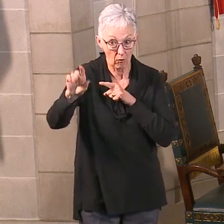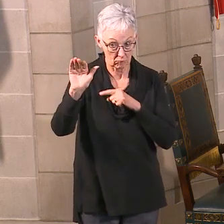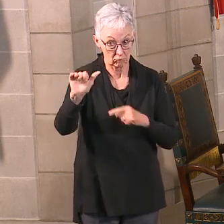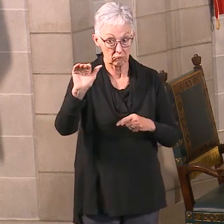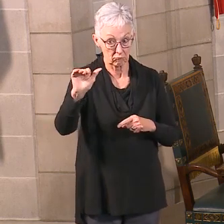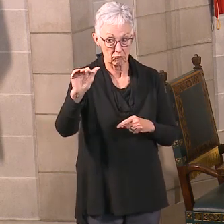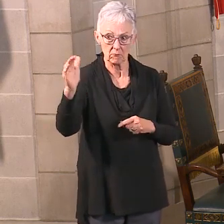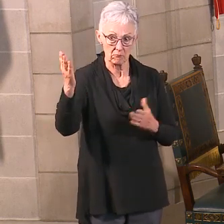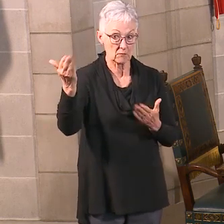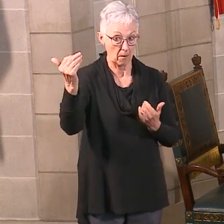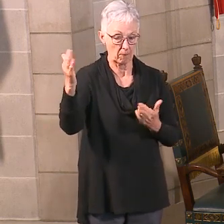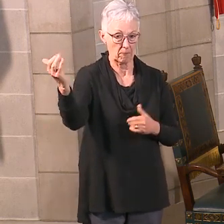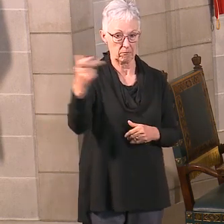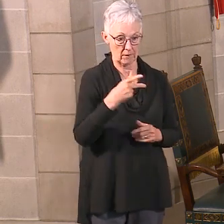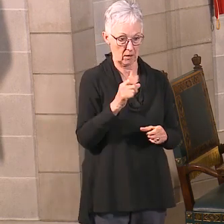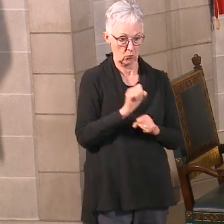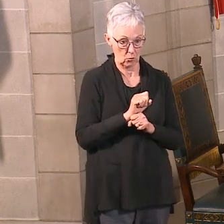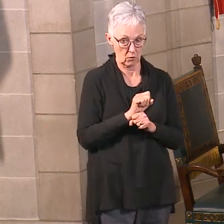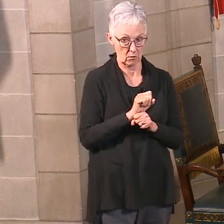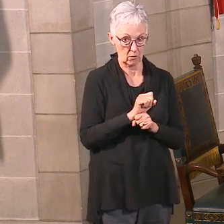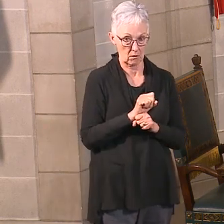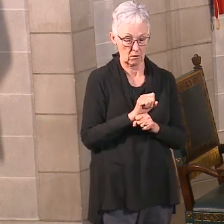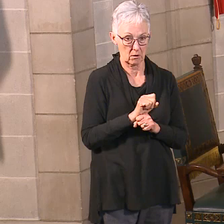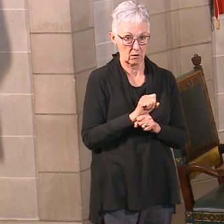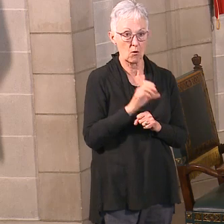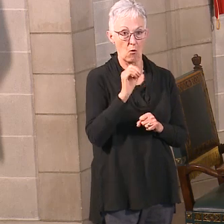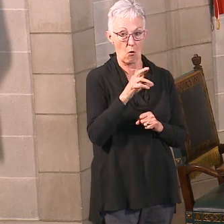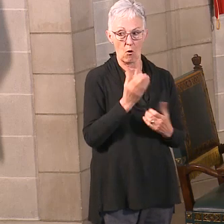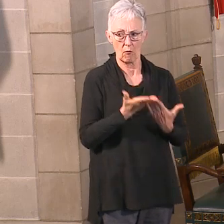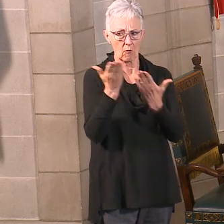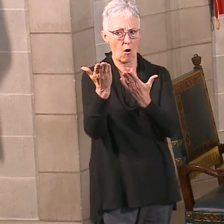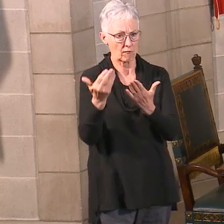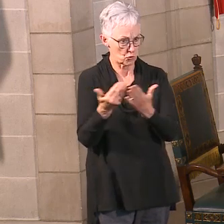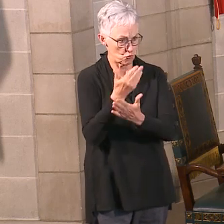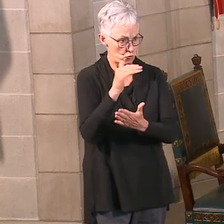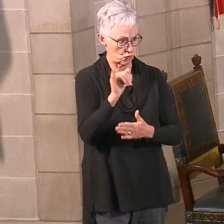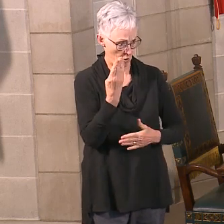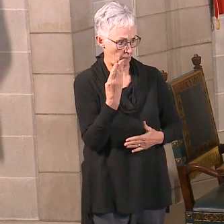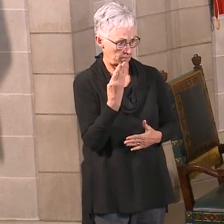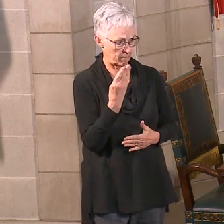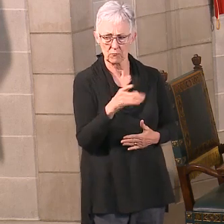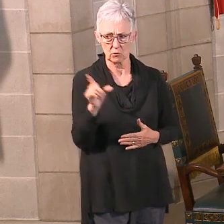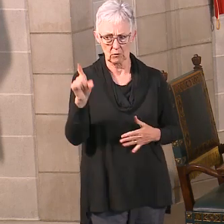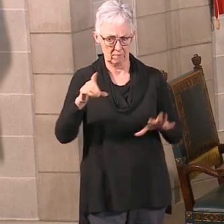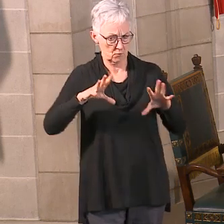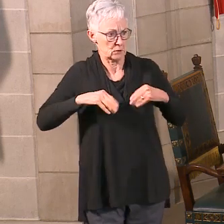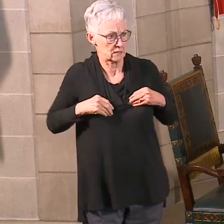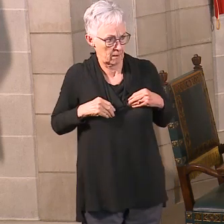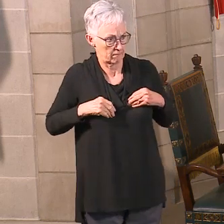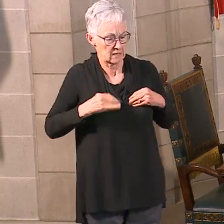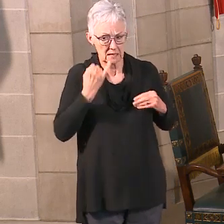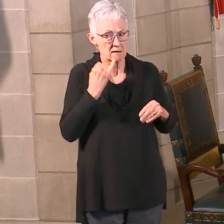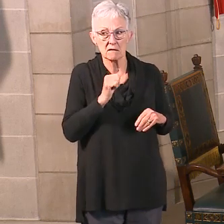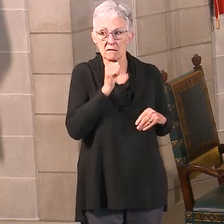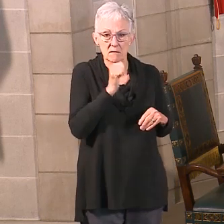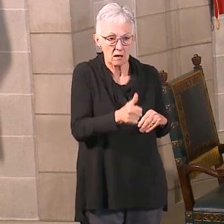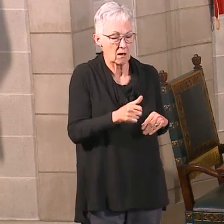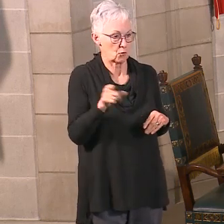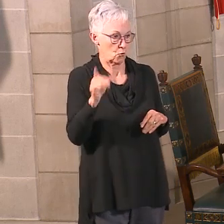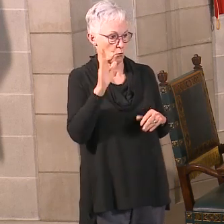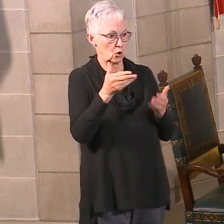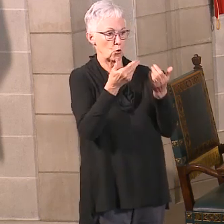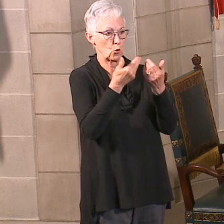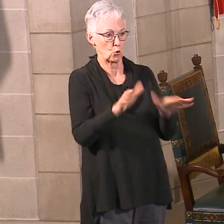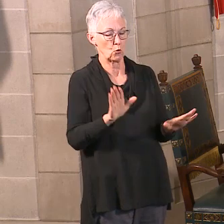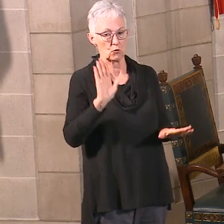job. Or if you're offered a new job, you have to go take that job. Otherwise, you will lose your benefits under unemployment. You will lose the regular unemployment